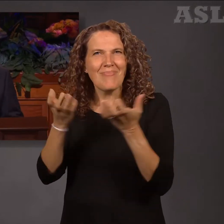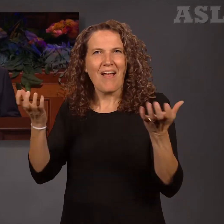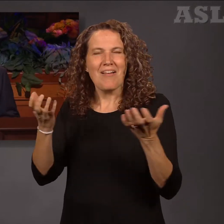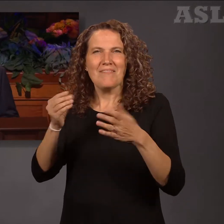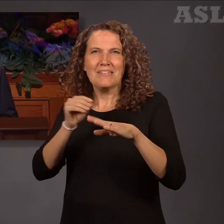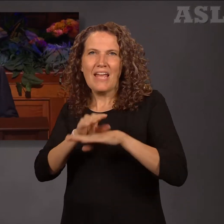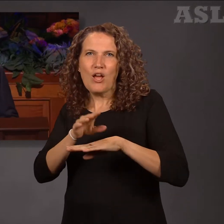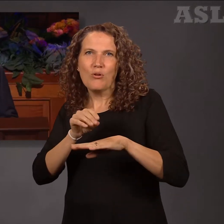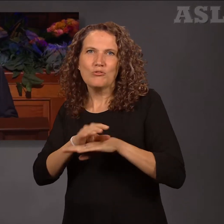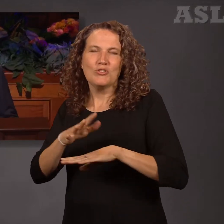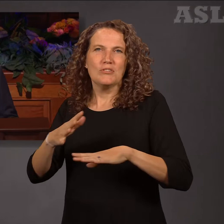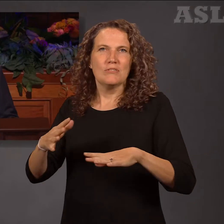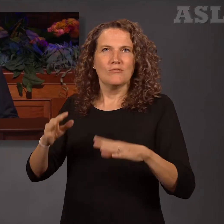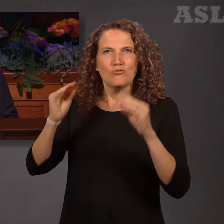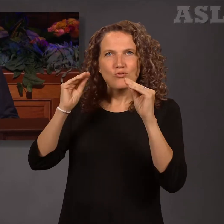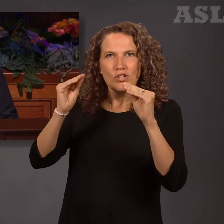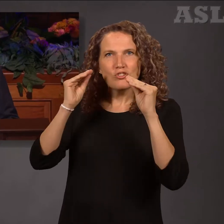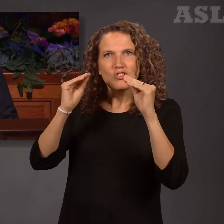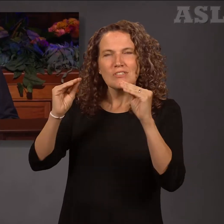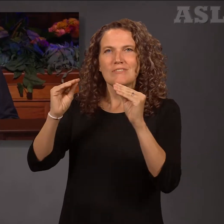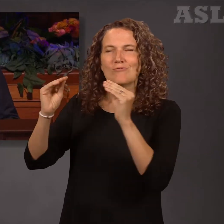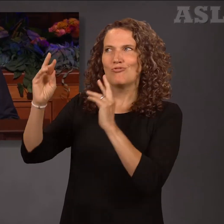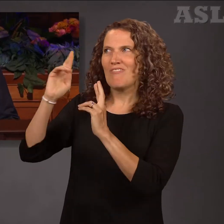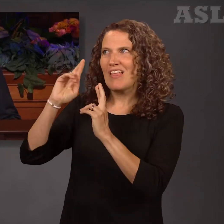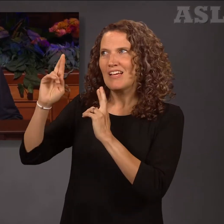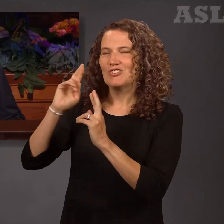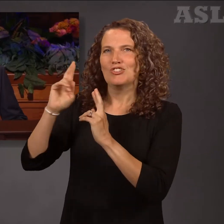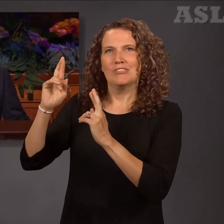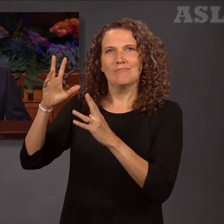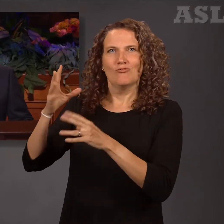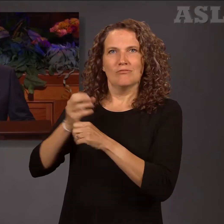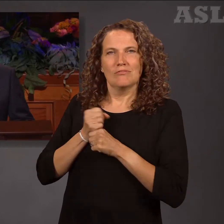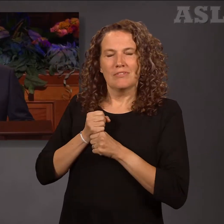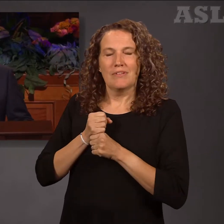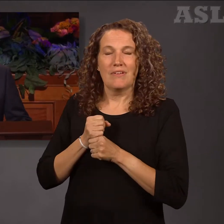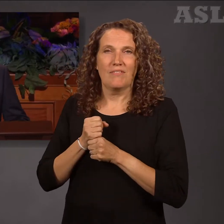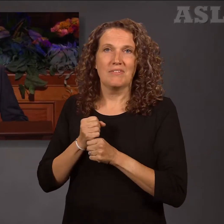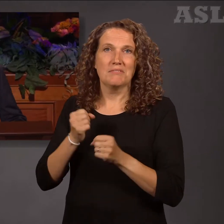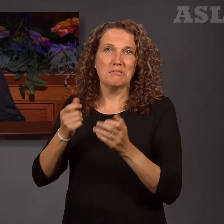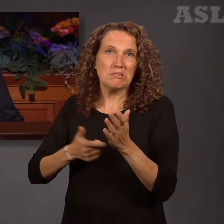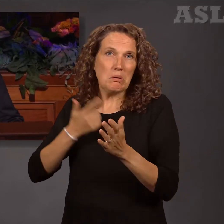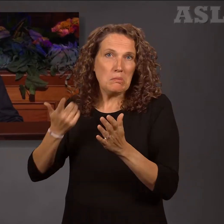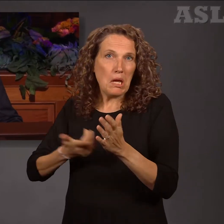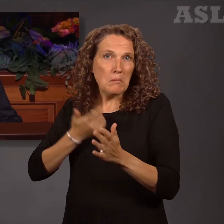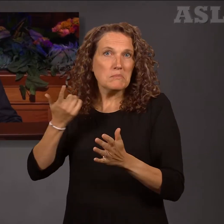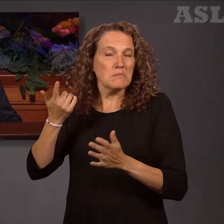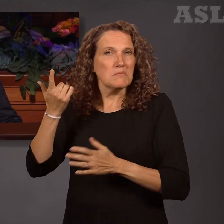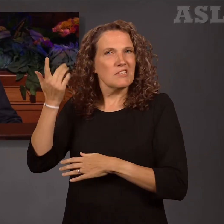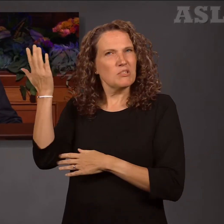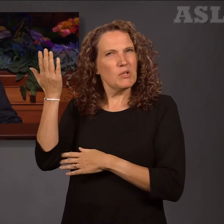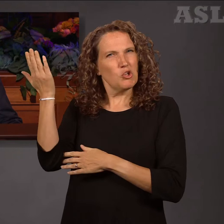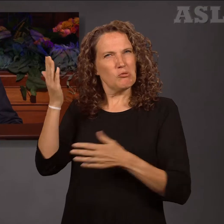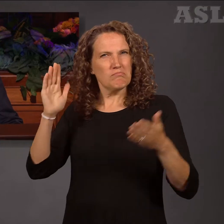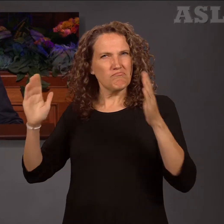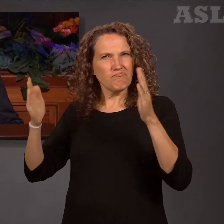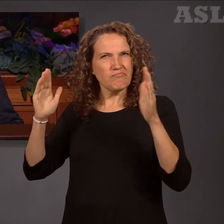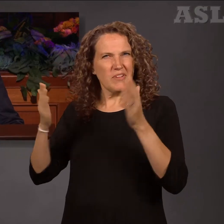instruction, and revelation. On occasion, speakers have used comparisons associated with their areas of knowledge